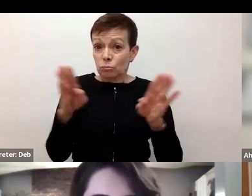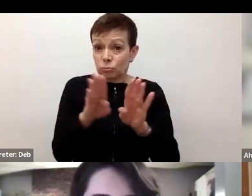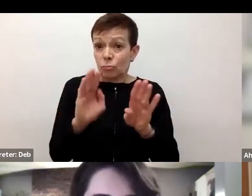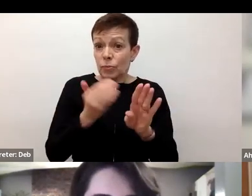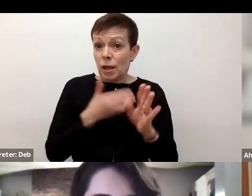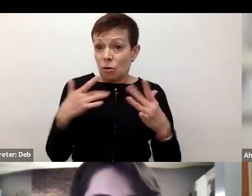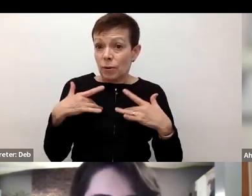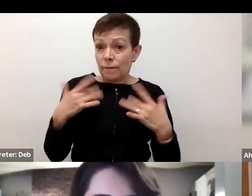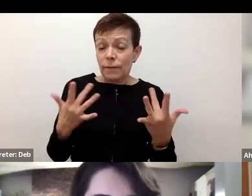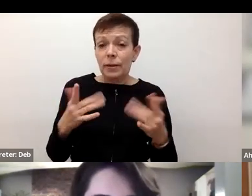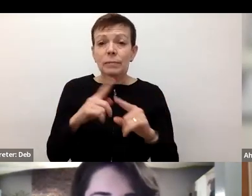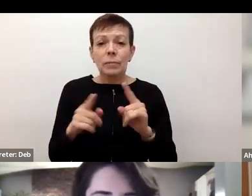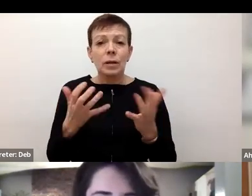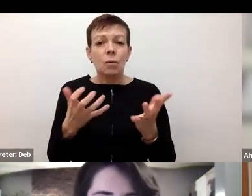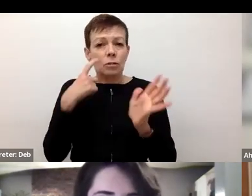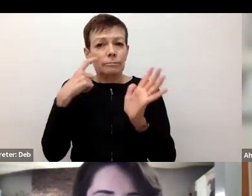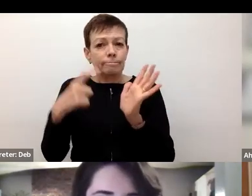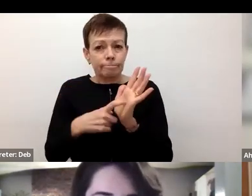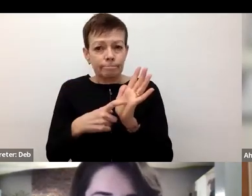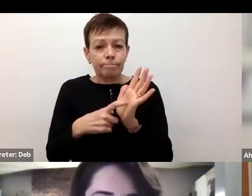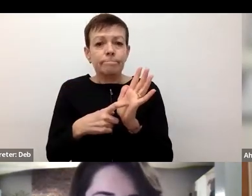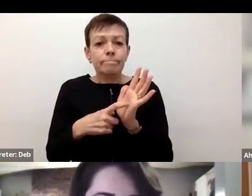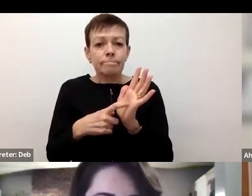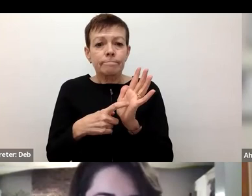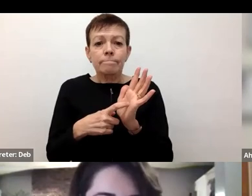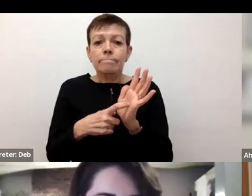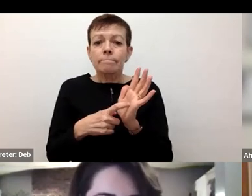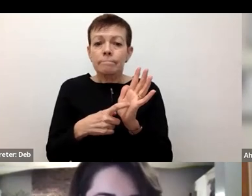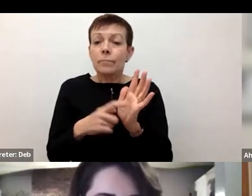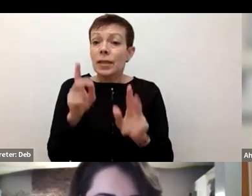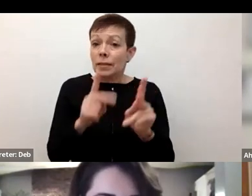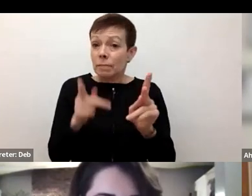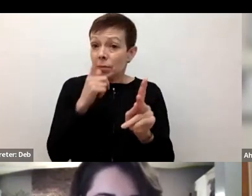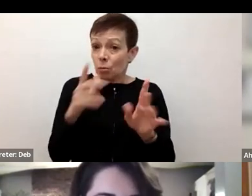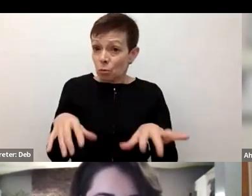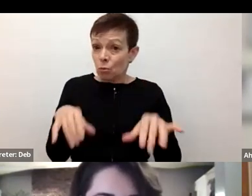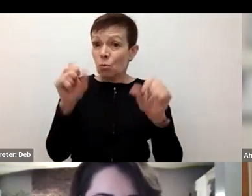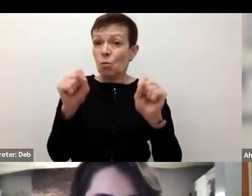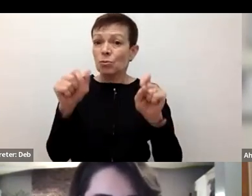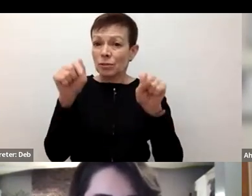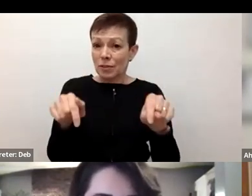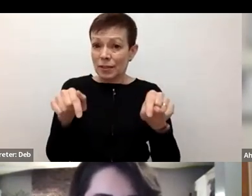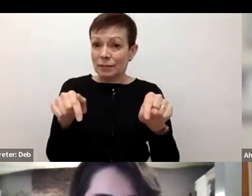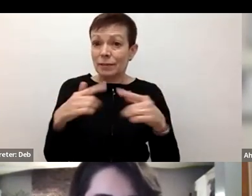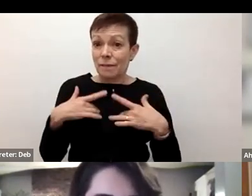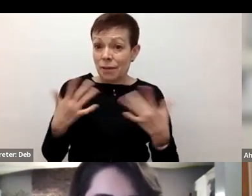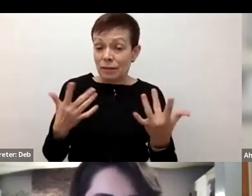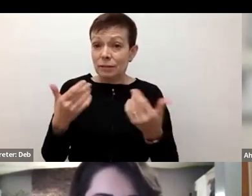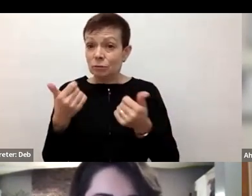recognition to our, the people that have been helping make this event more accessible to all,